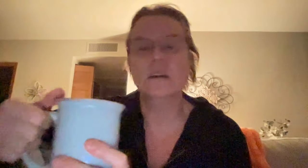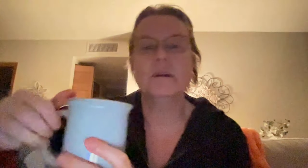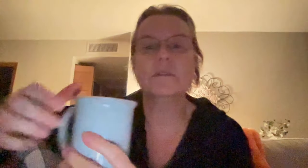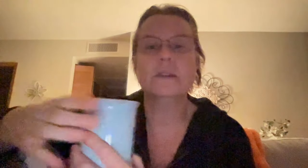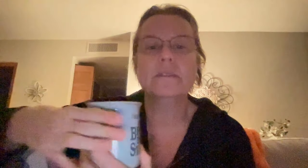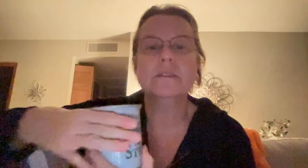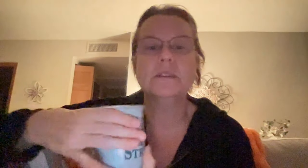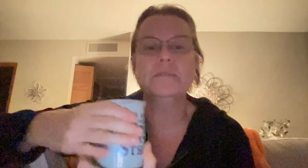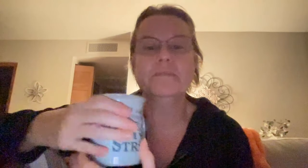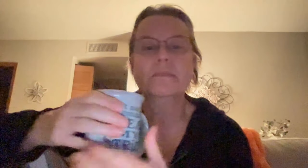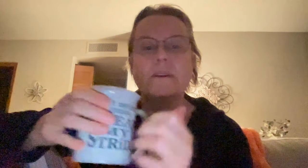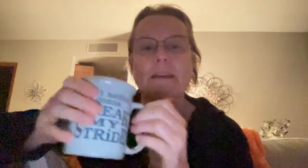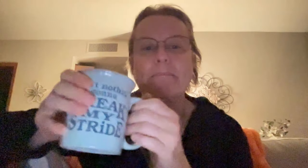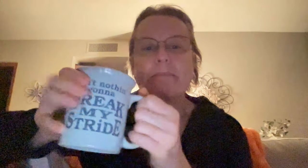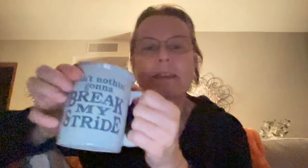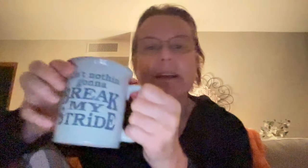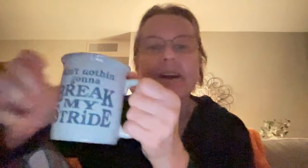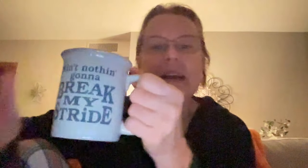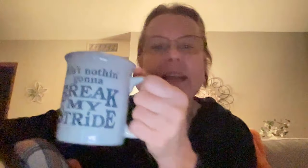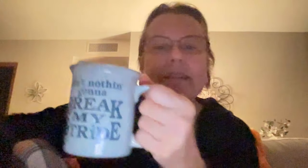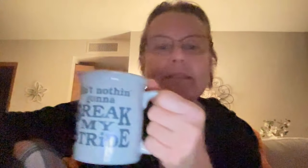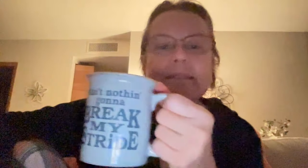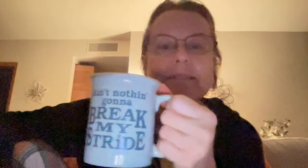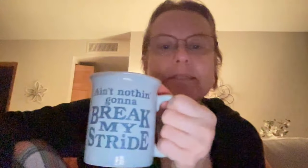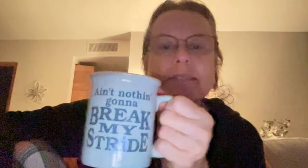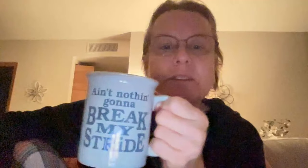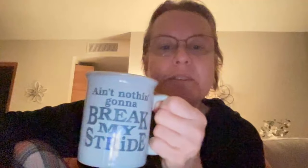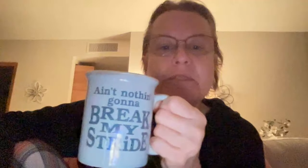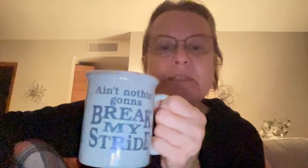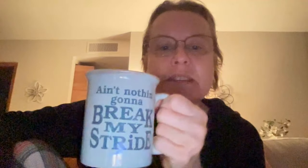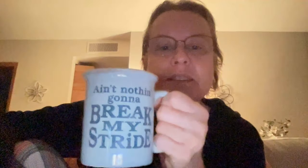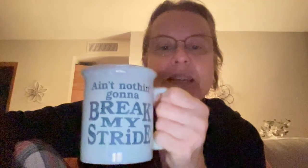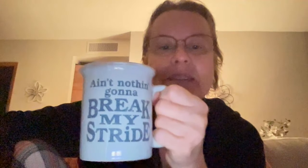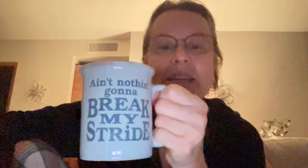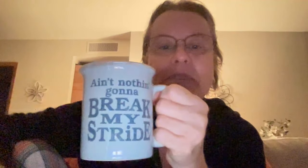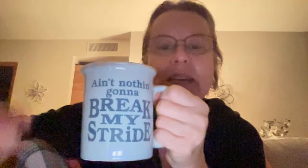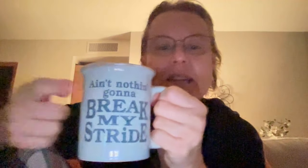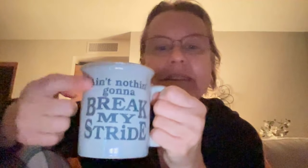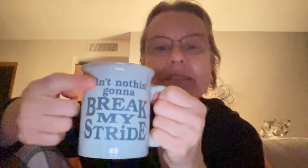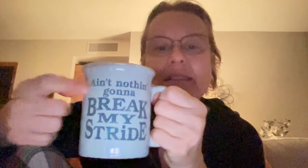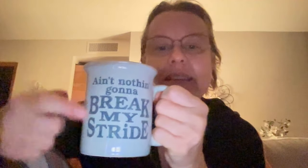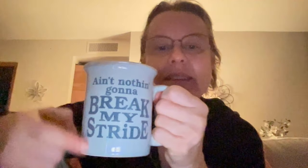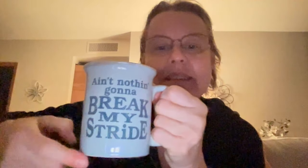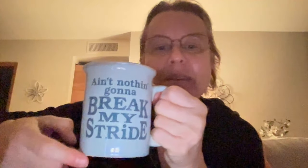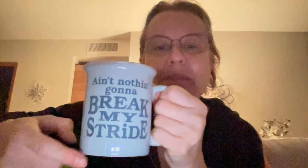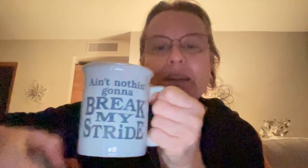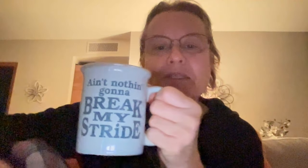talk about or whatever. So, okay. All right. So you feelers out there, got a, ain't nothing going to break our